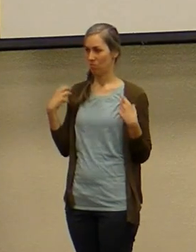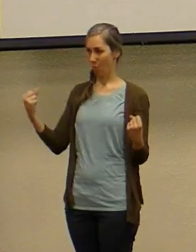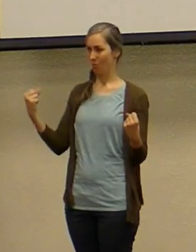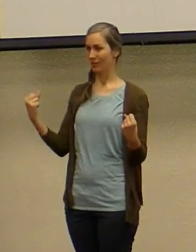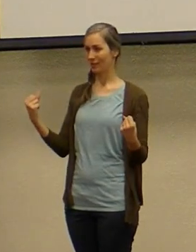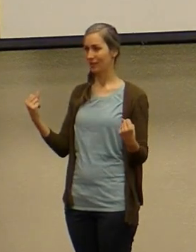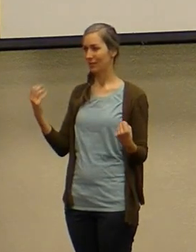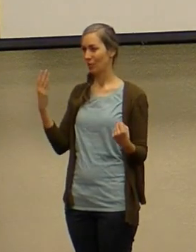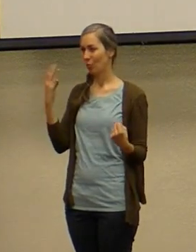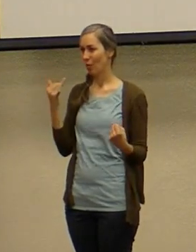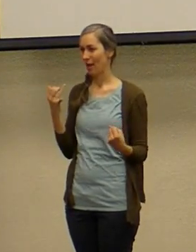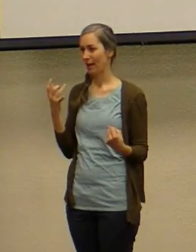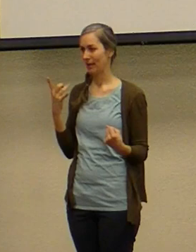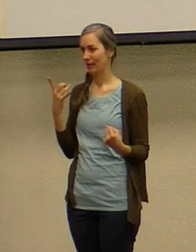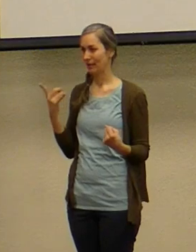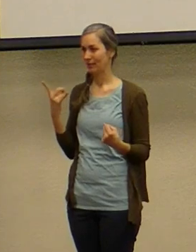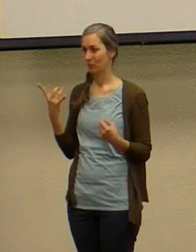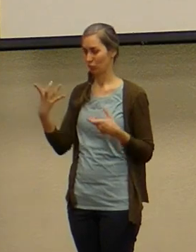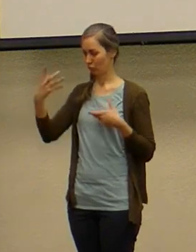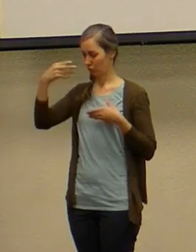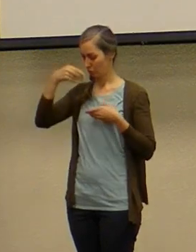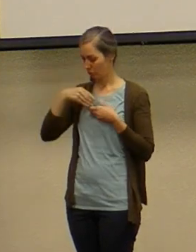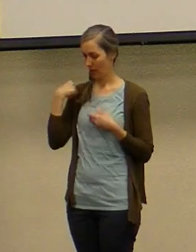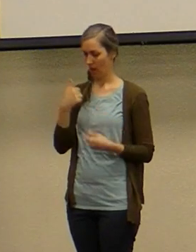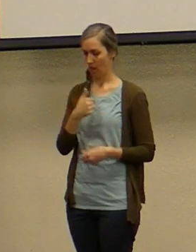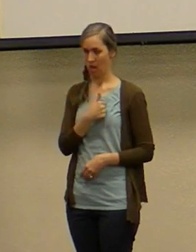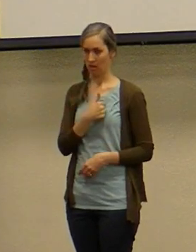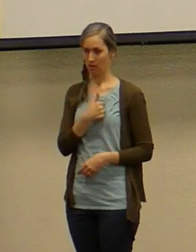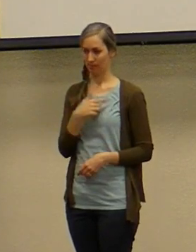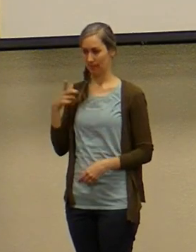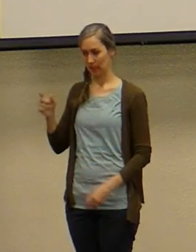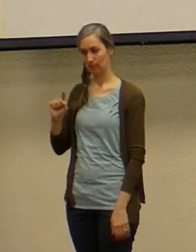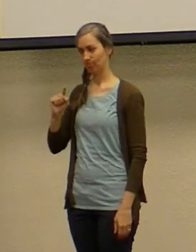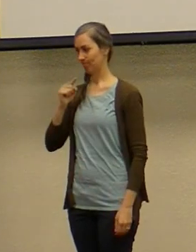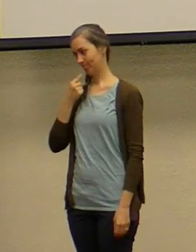behind and within us and he doesn't mess around